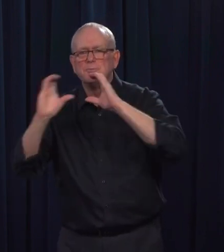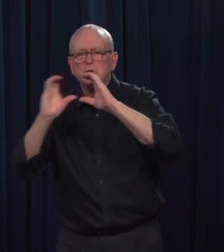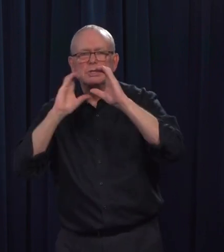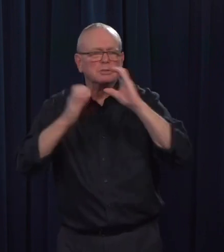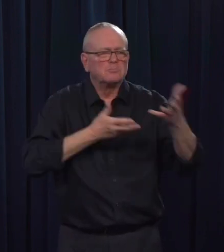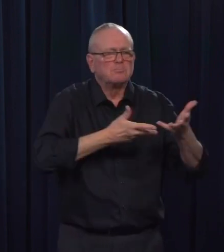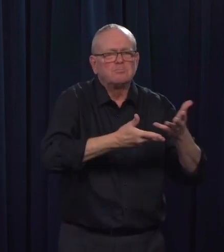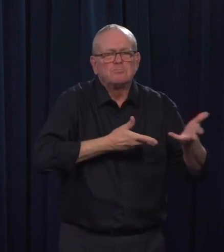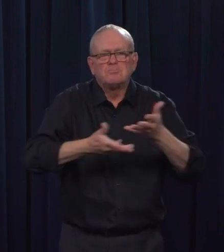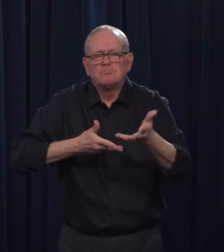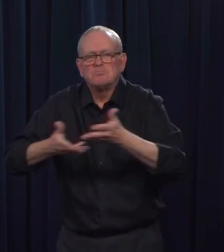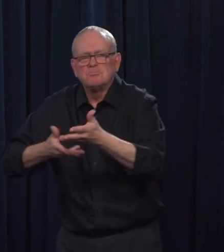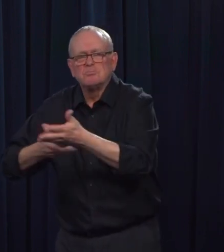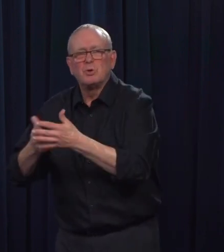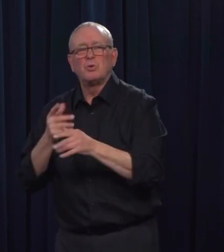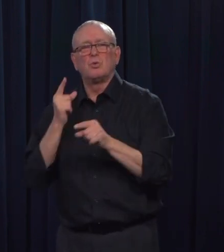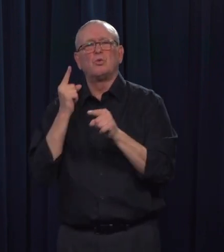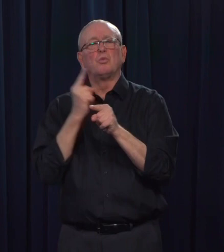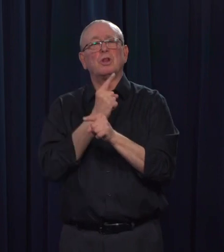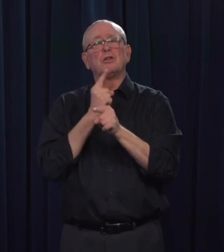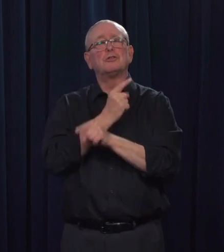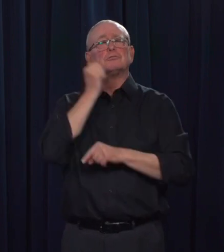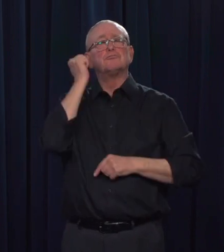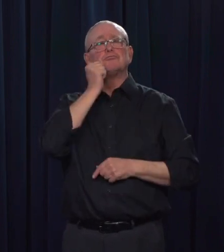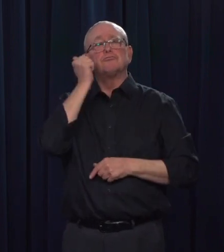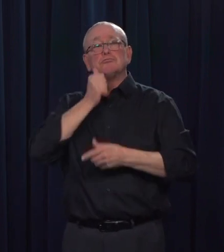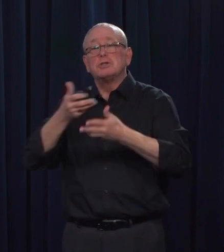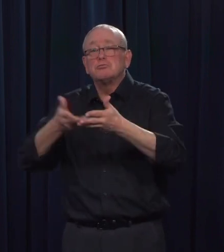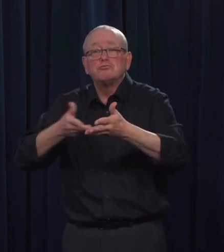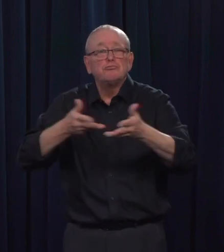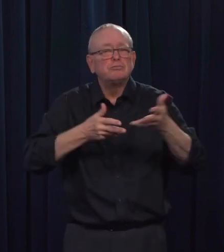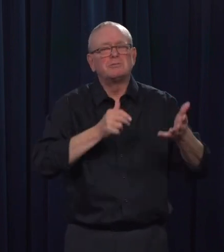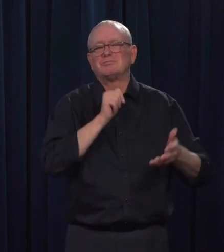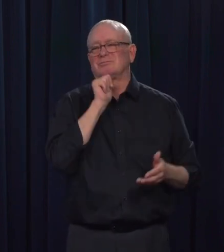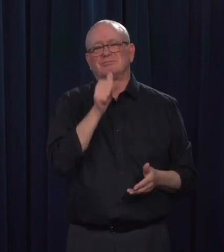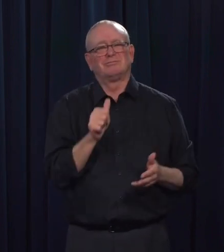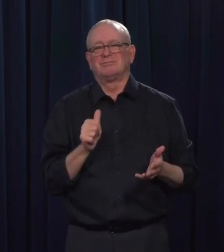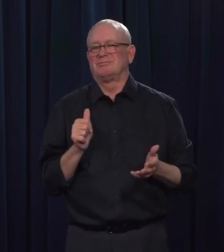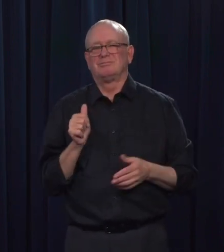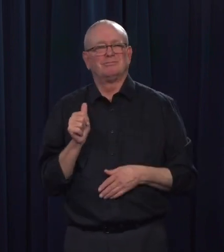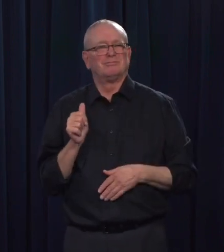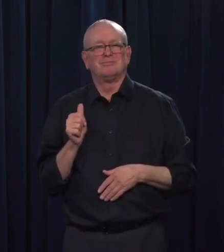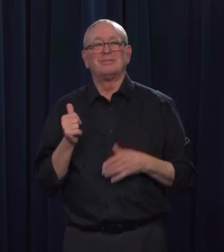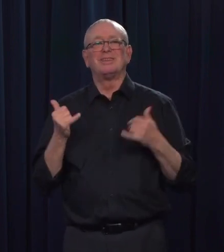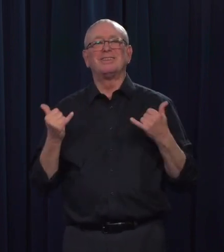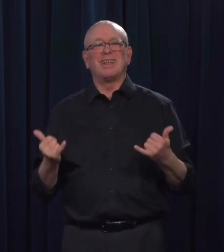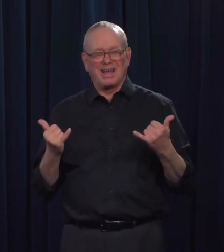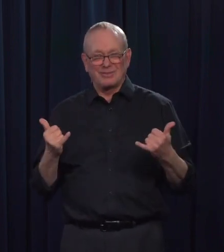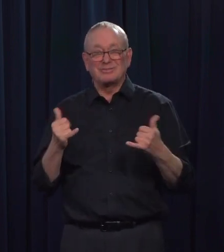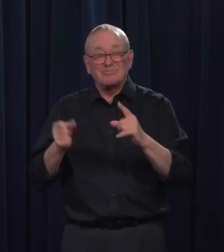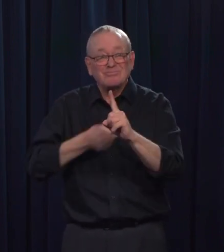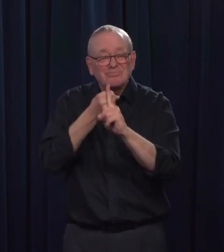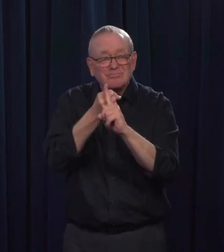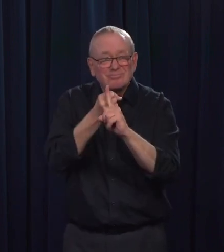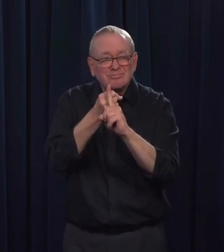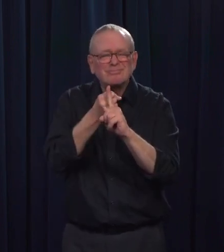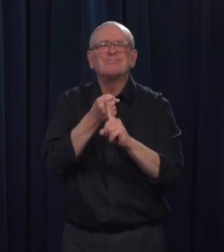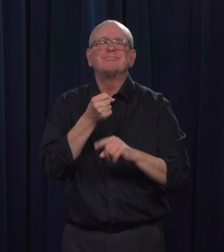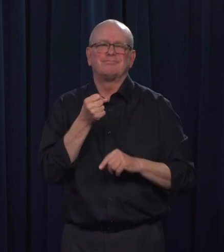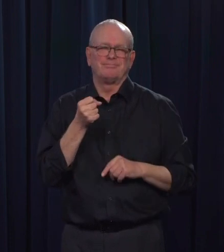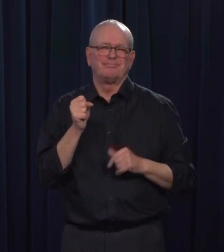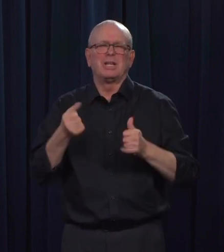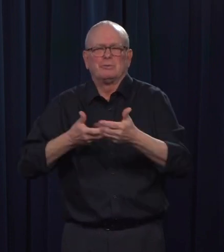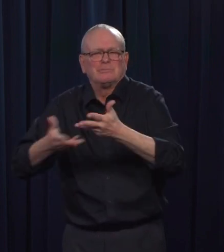because it is so fluid. You will have people contact me to say that there are cargo planes not being able to make it, or that